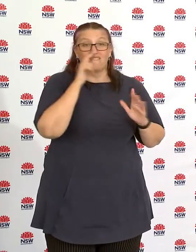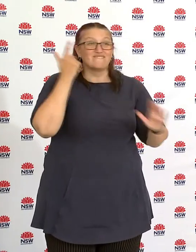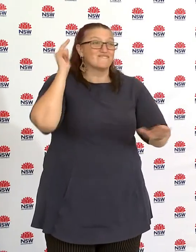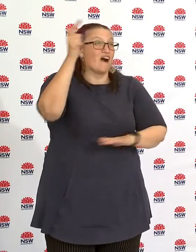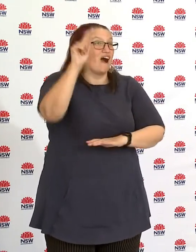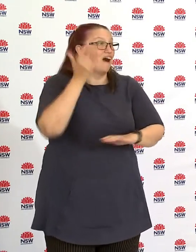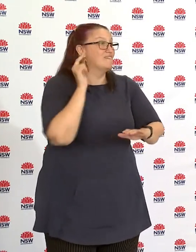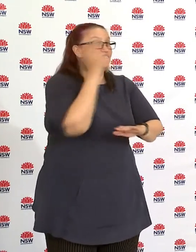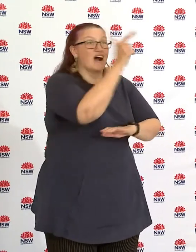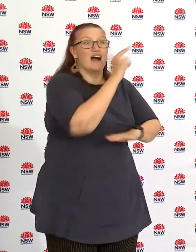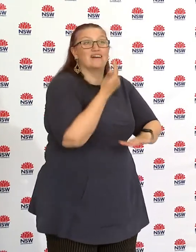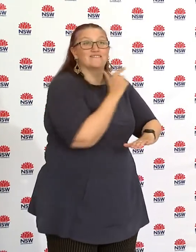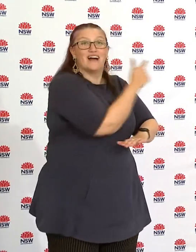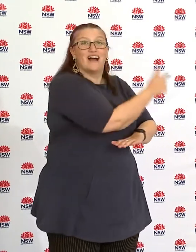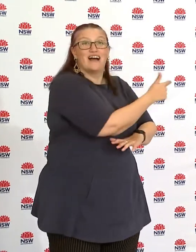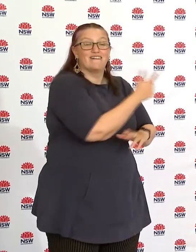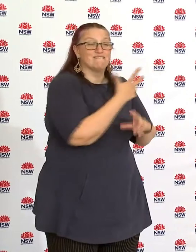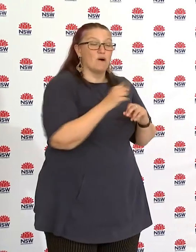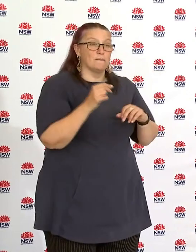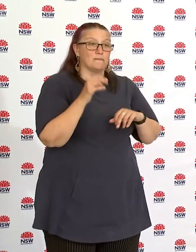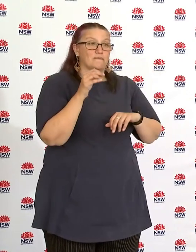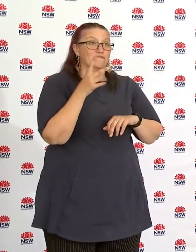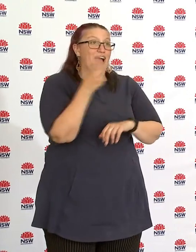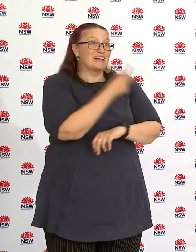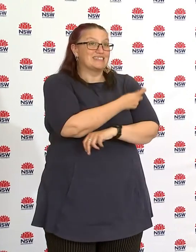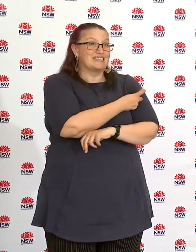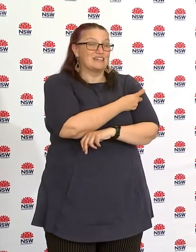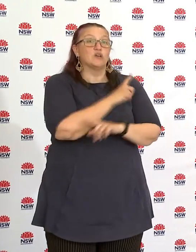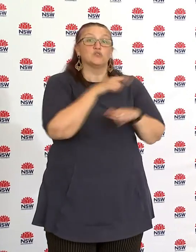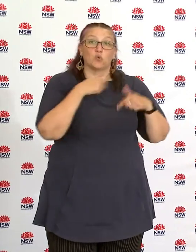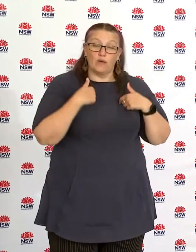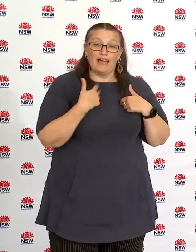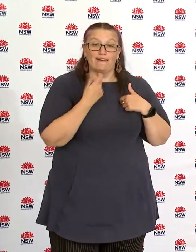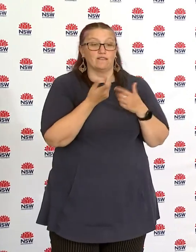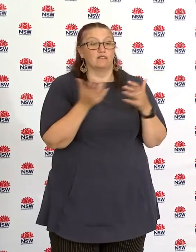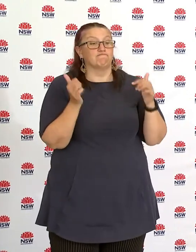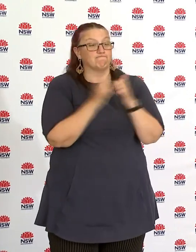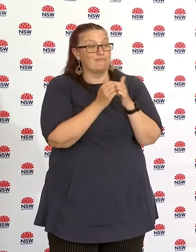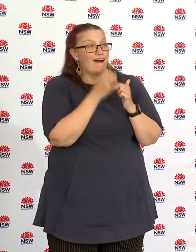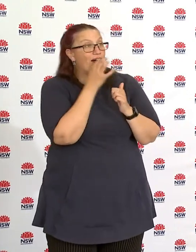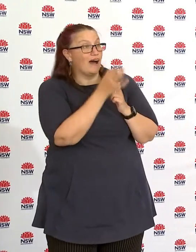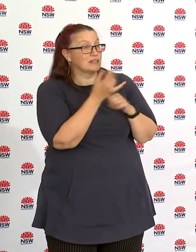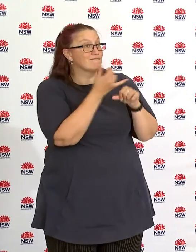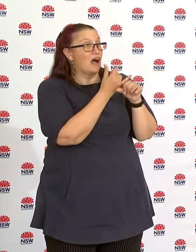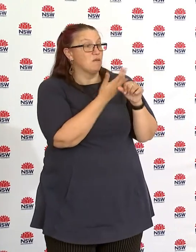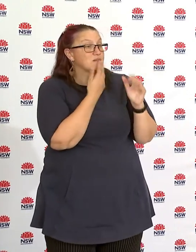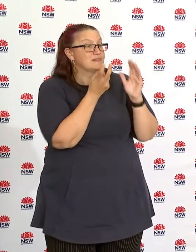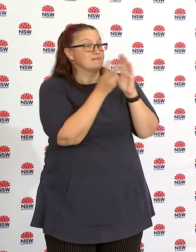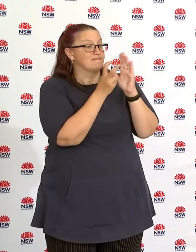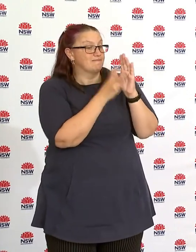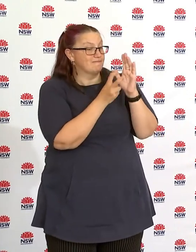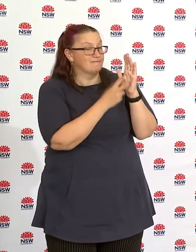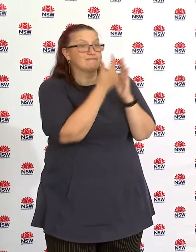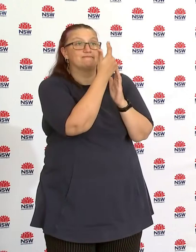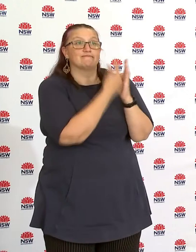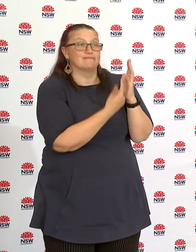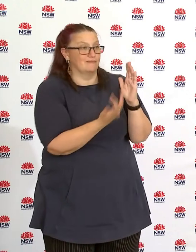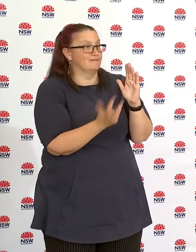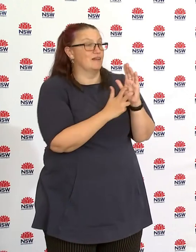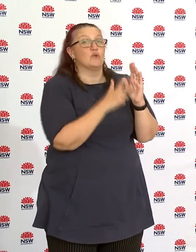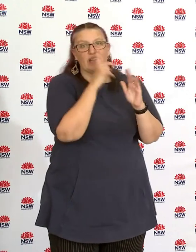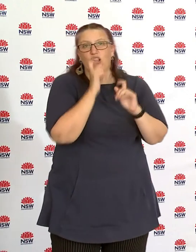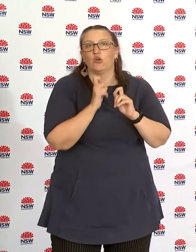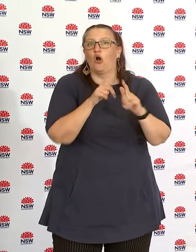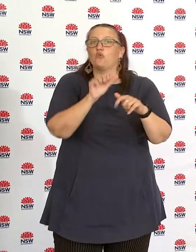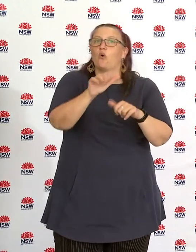clinic or somewhere where the vaccine's provided that's why we've signed up pharmacists that's why we've increased access points through new south wales